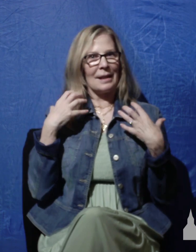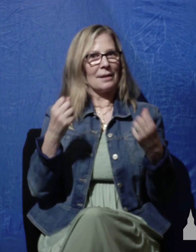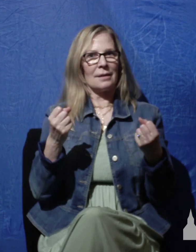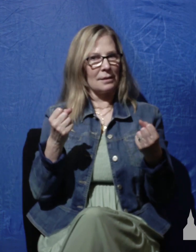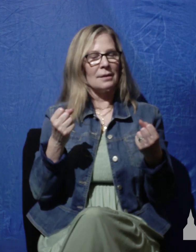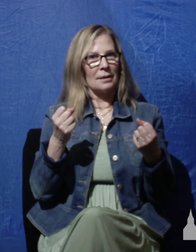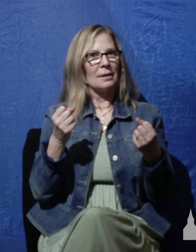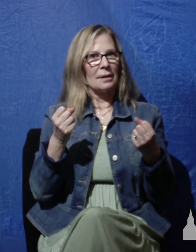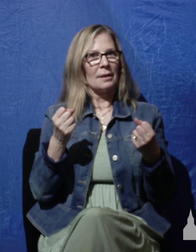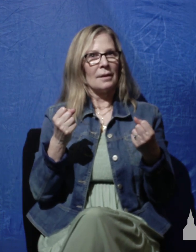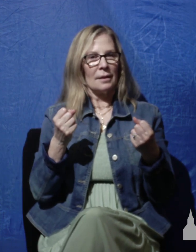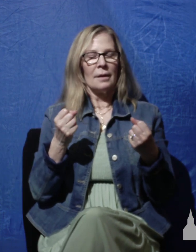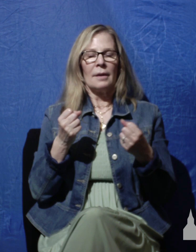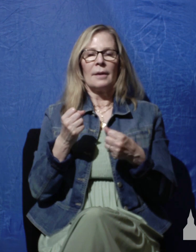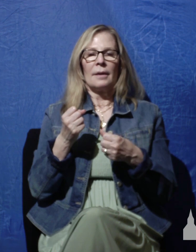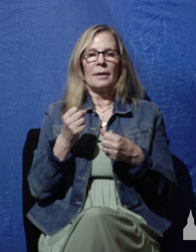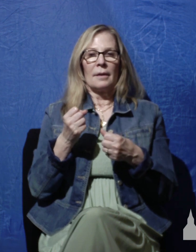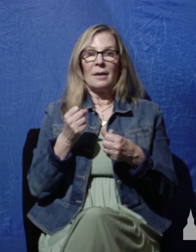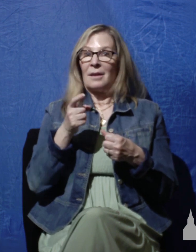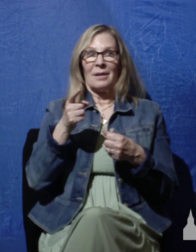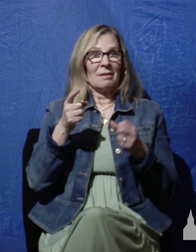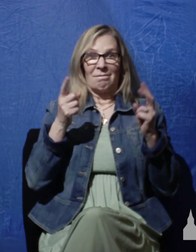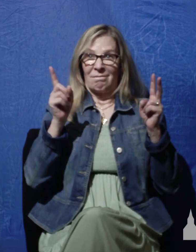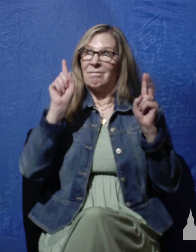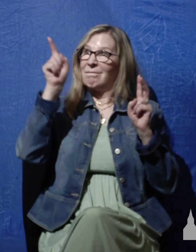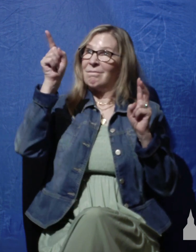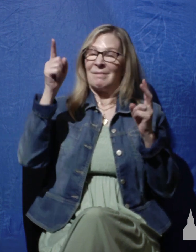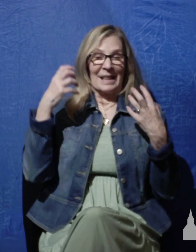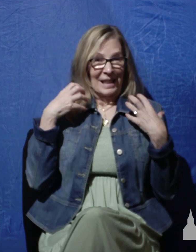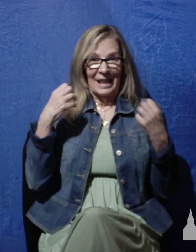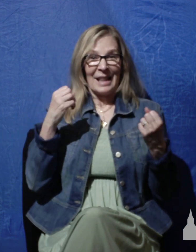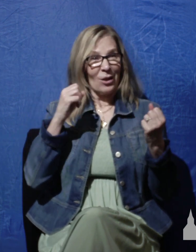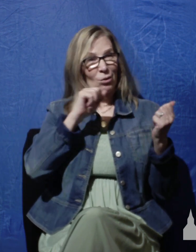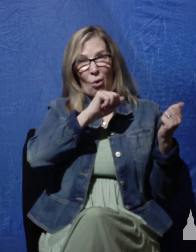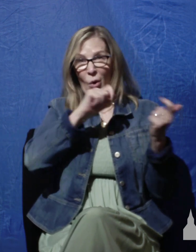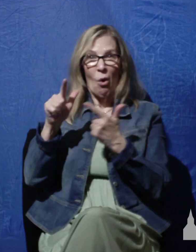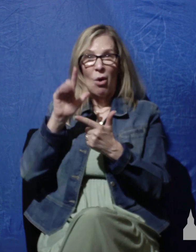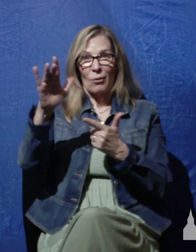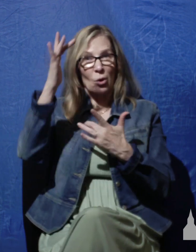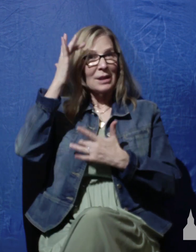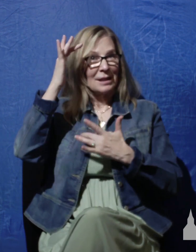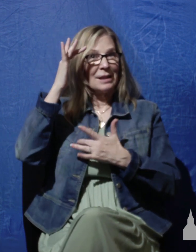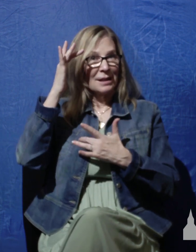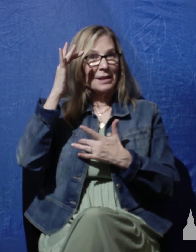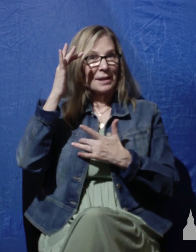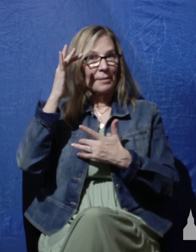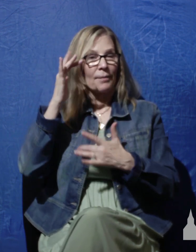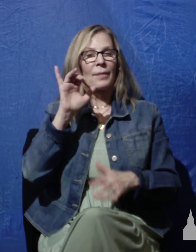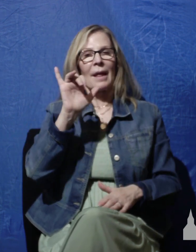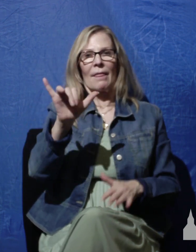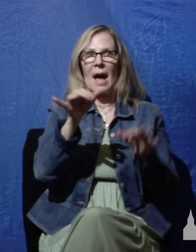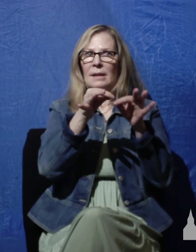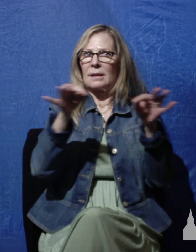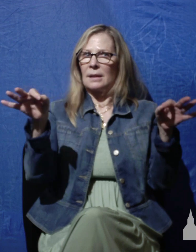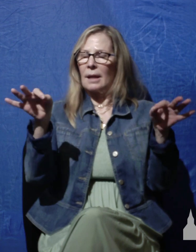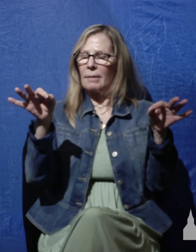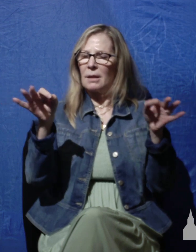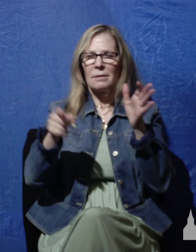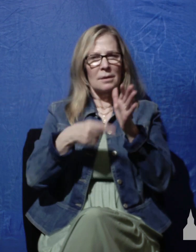verse 3. Who heals all your diseases. Now, this statement has puzzled and even